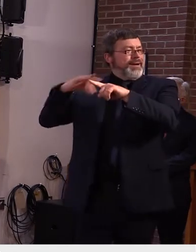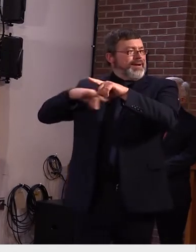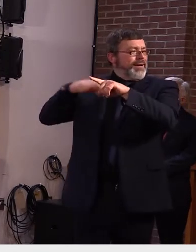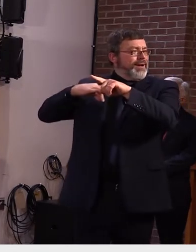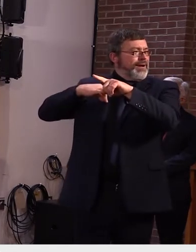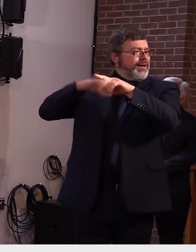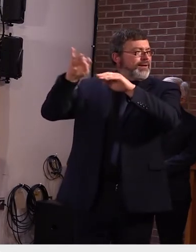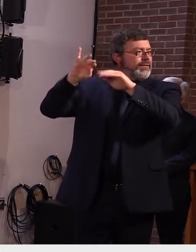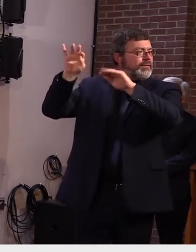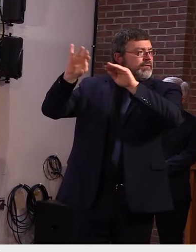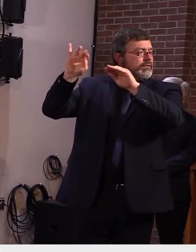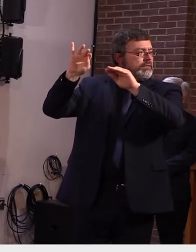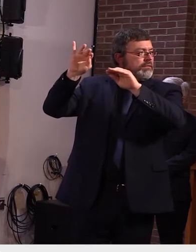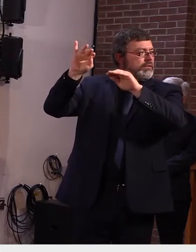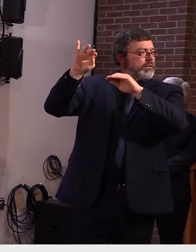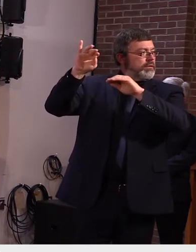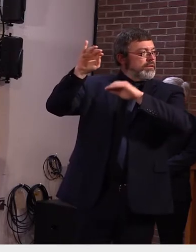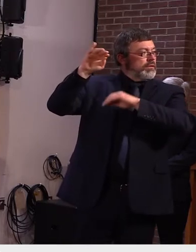thing to extend